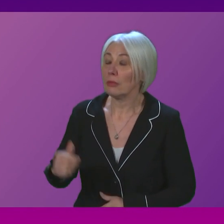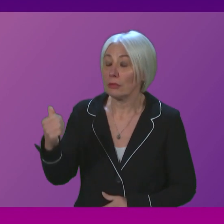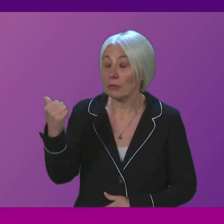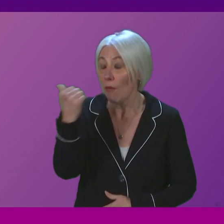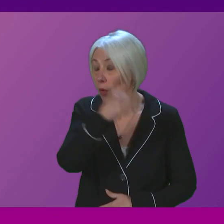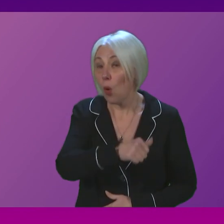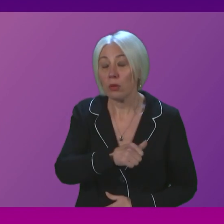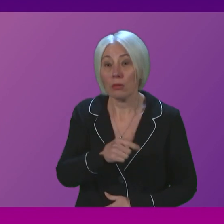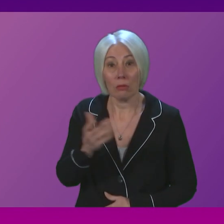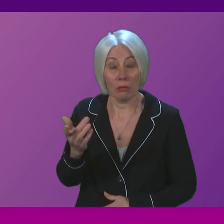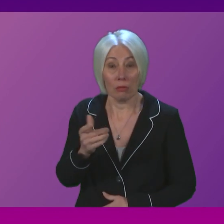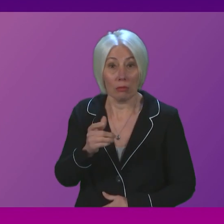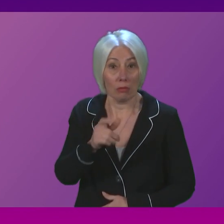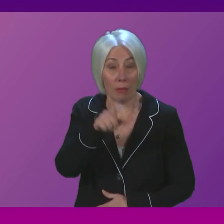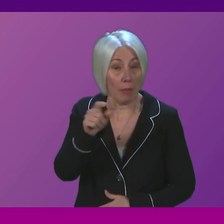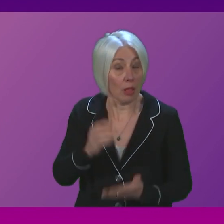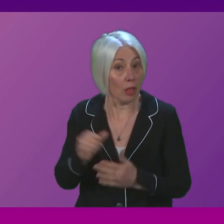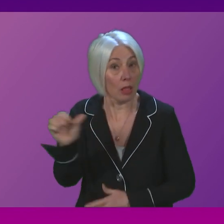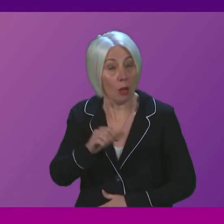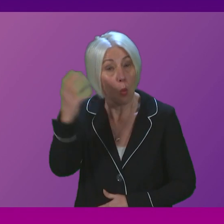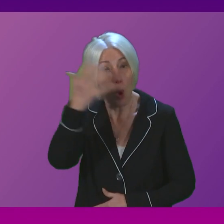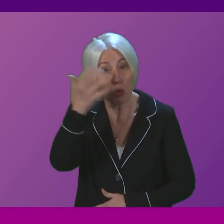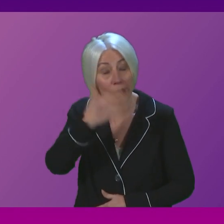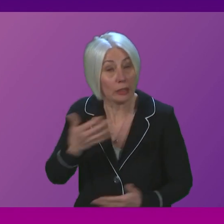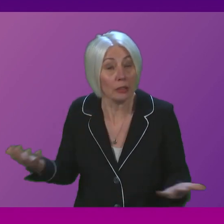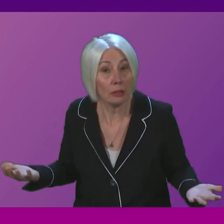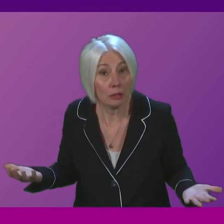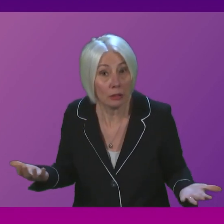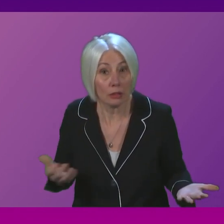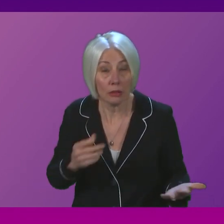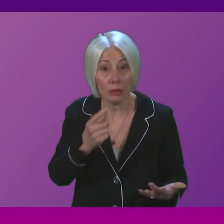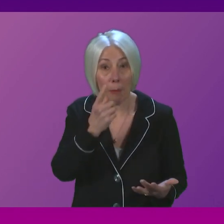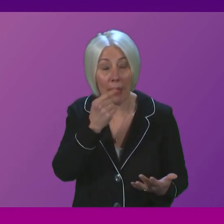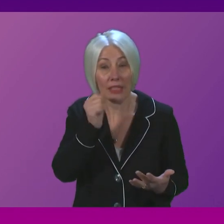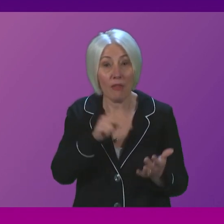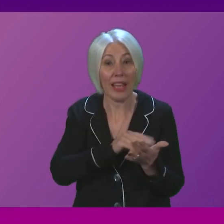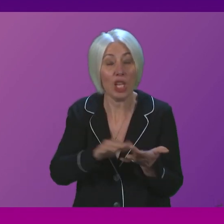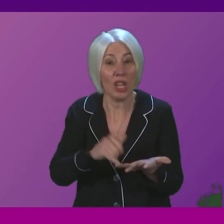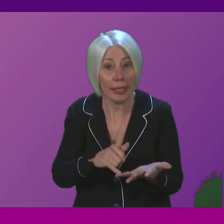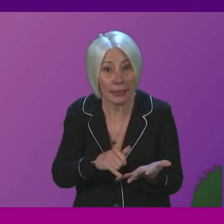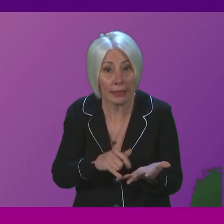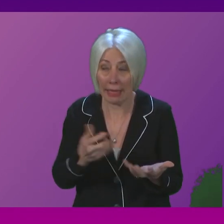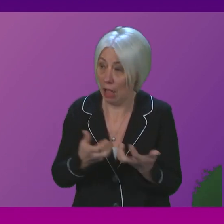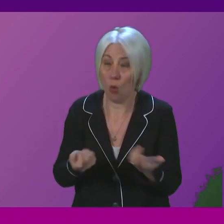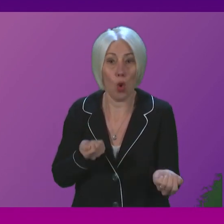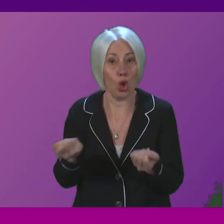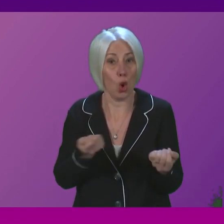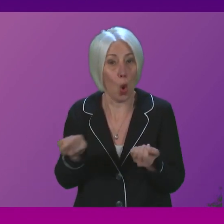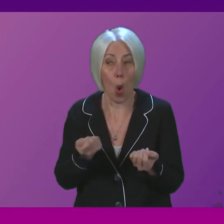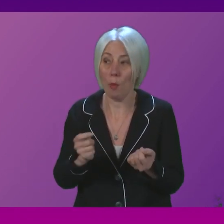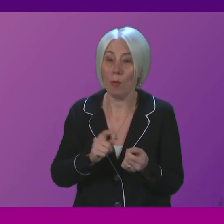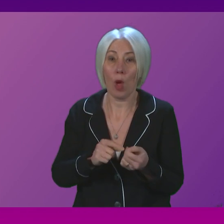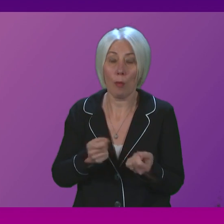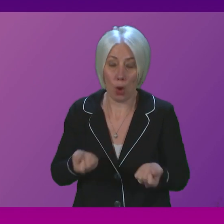people are right to be worried about the ability of our National Health Service to cope with spending